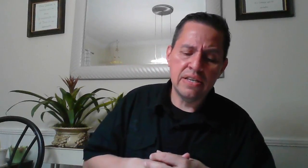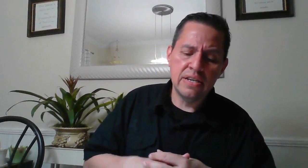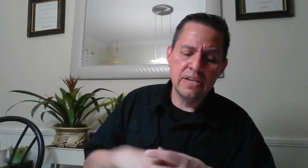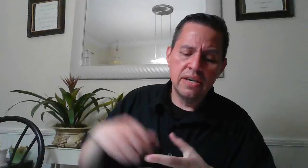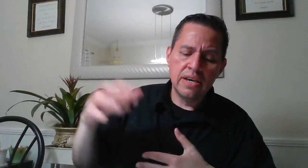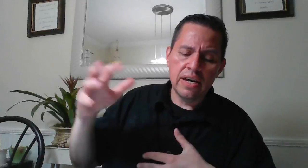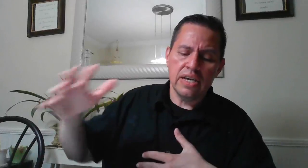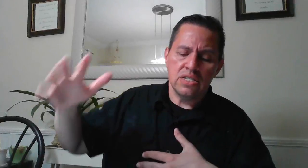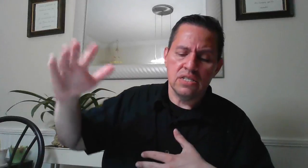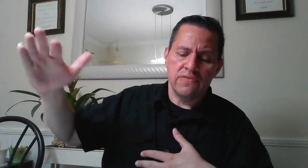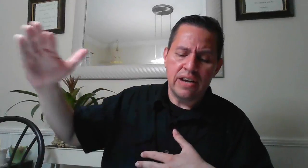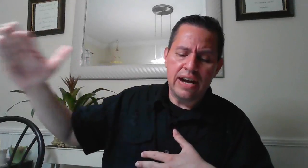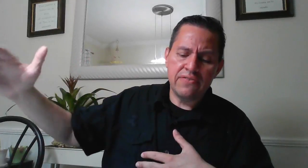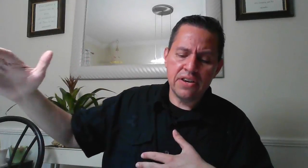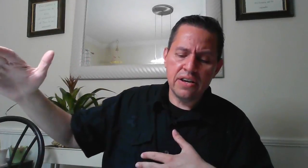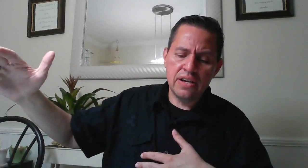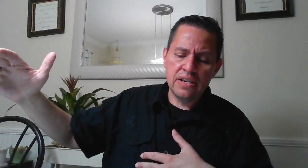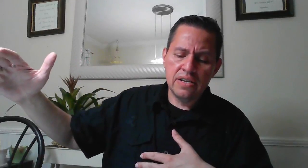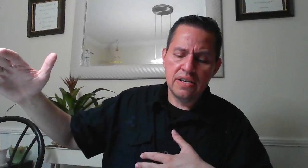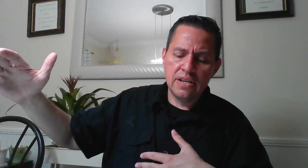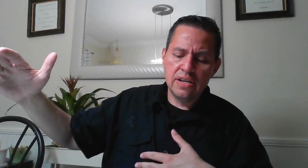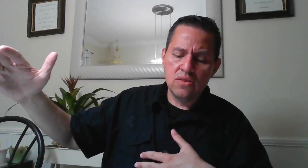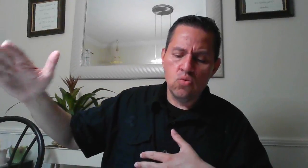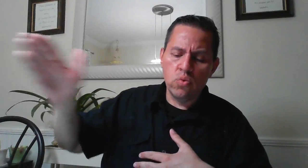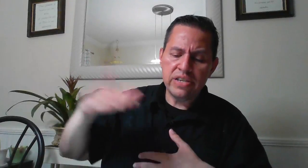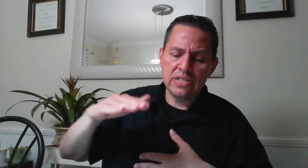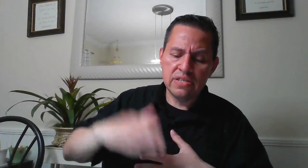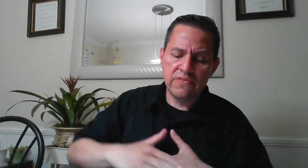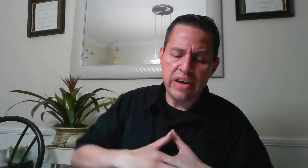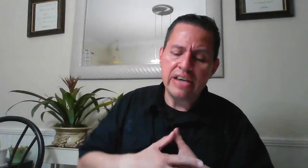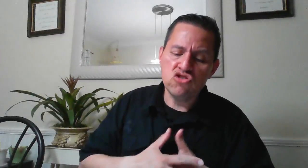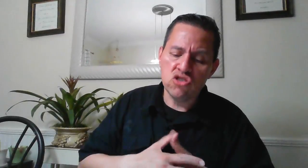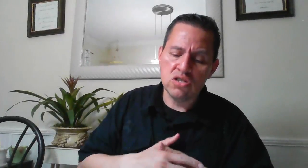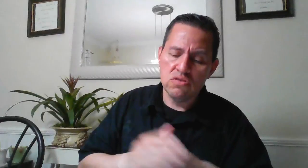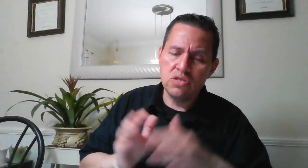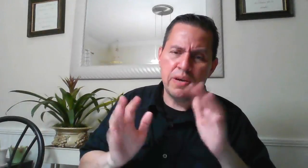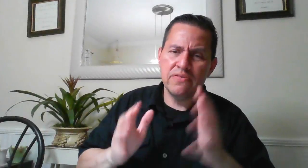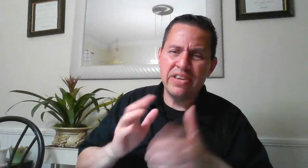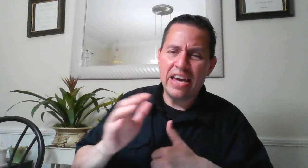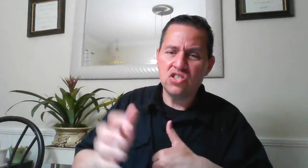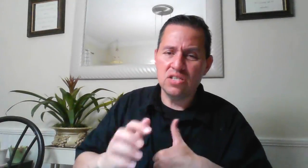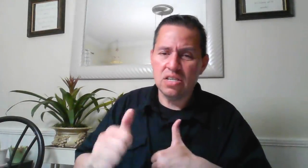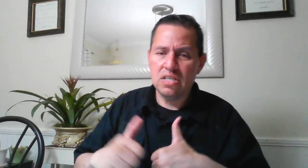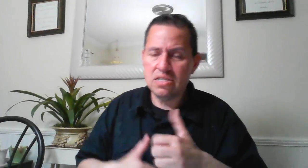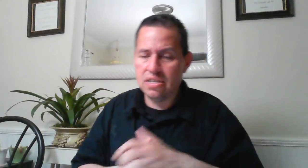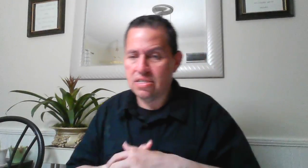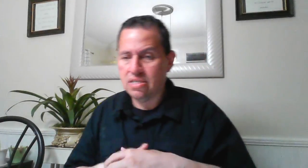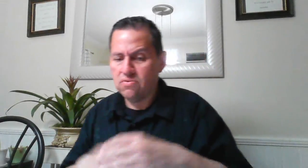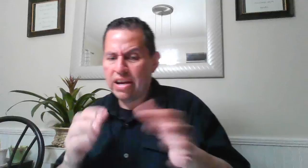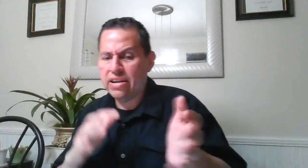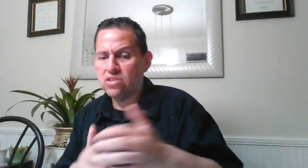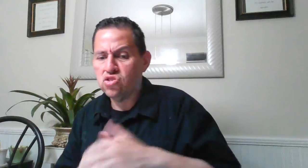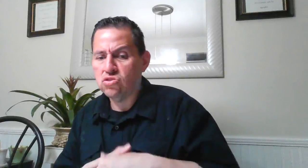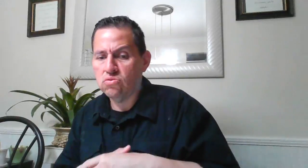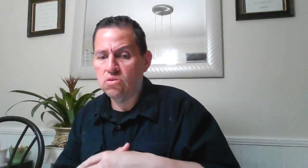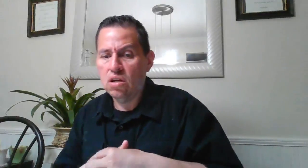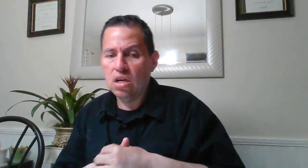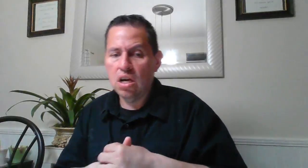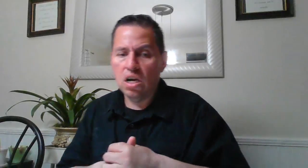east of africa west of asia so it's part of the asian continent right next to uh